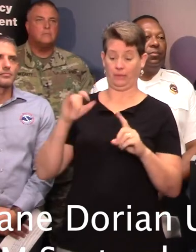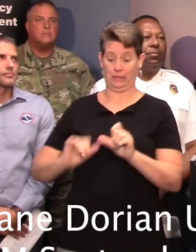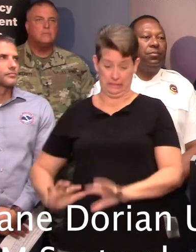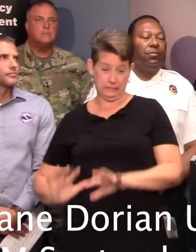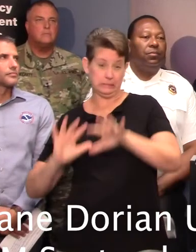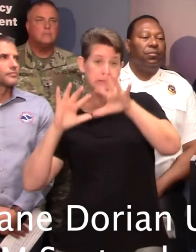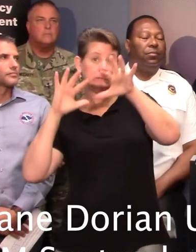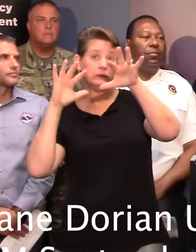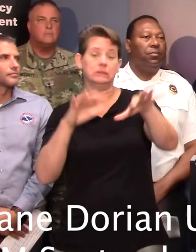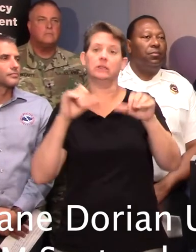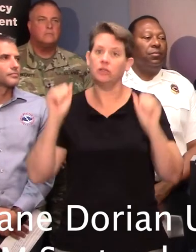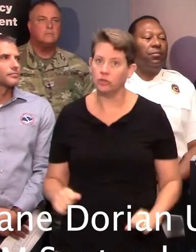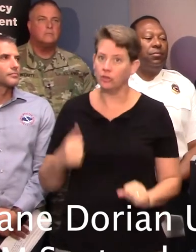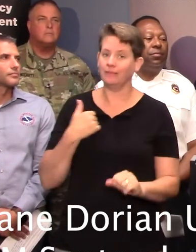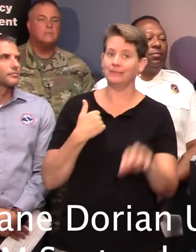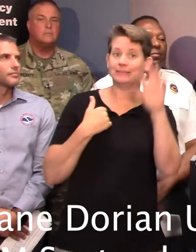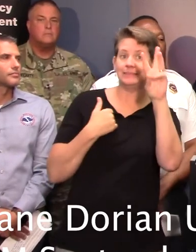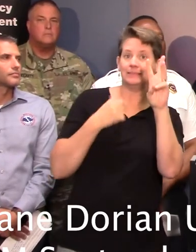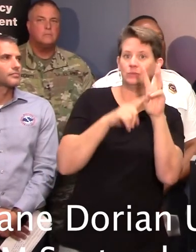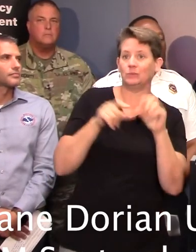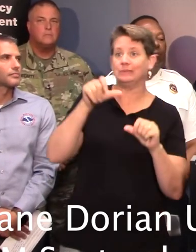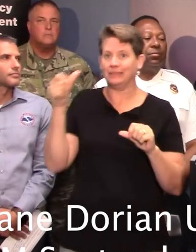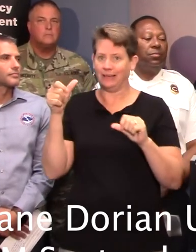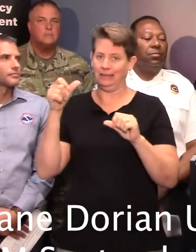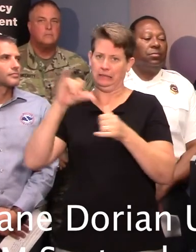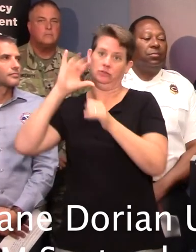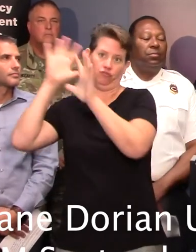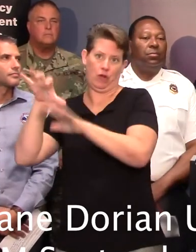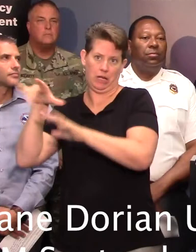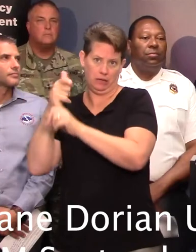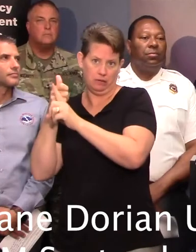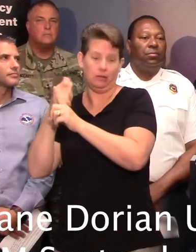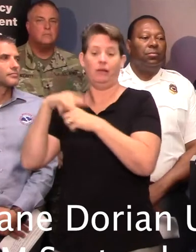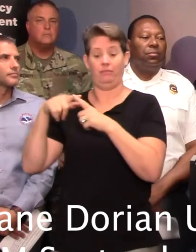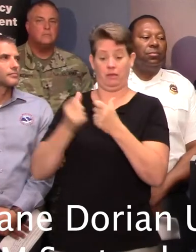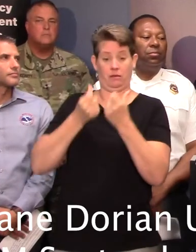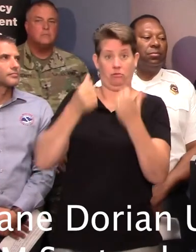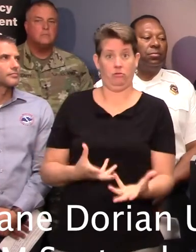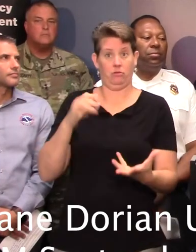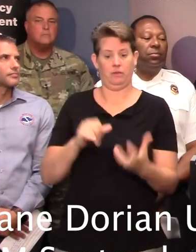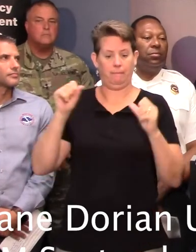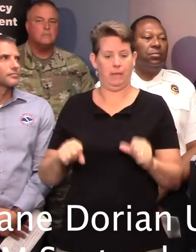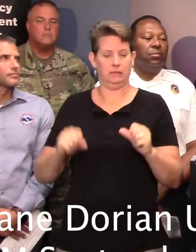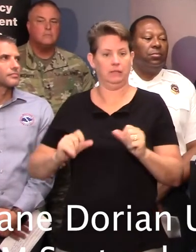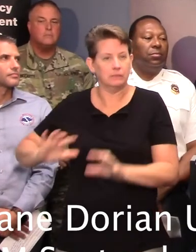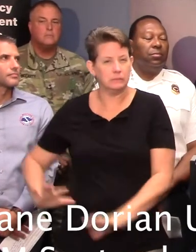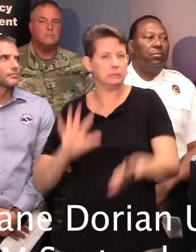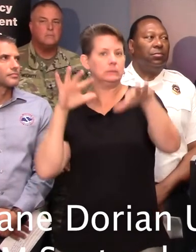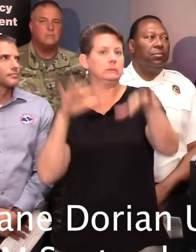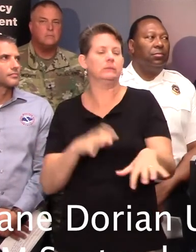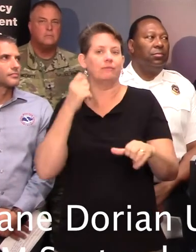resulting from 6 to 10 inches of rainfall. All this creates the possibility of dramatic